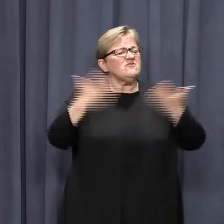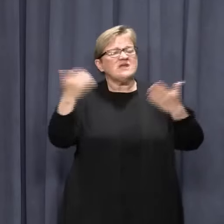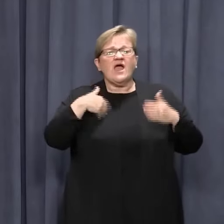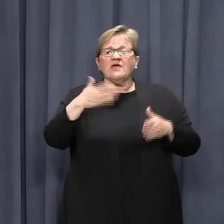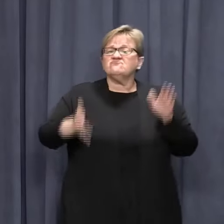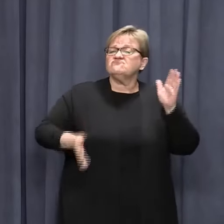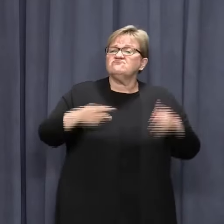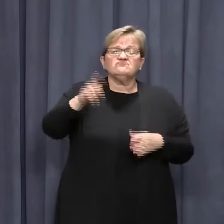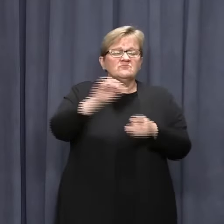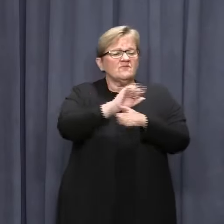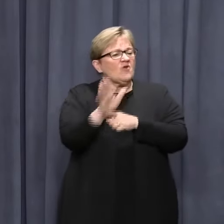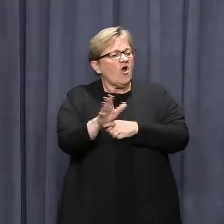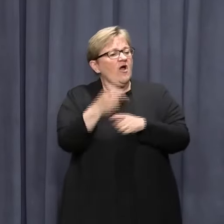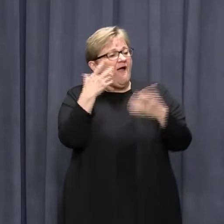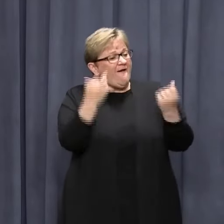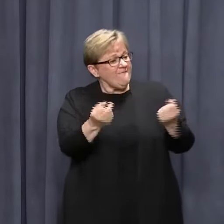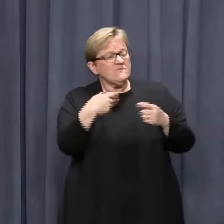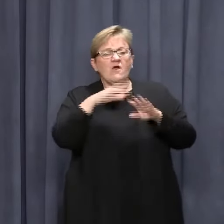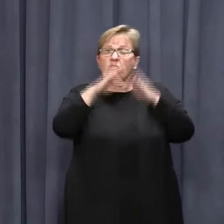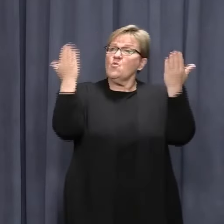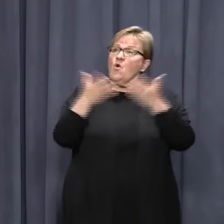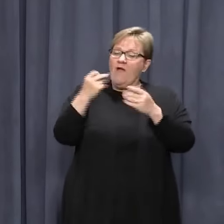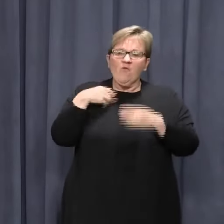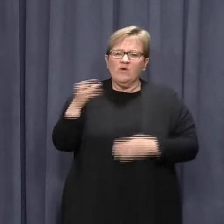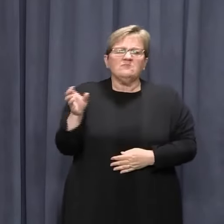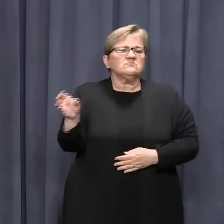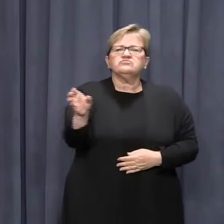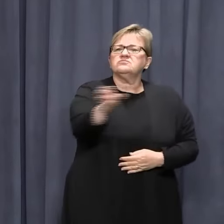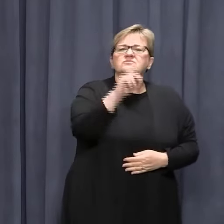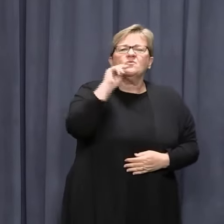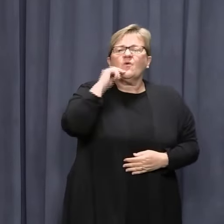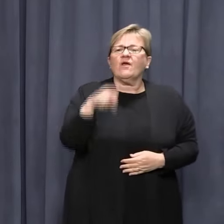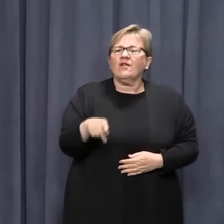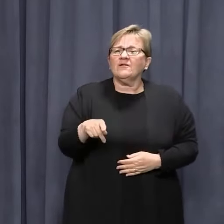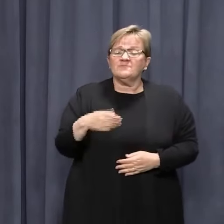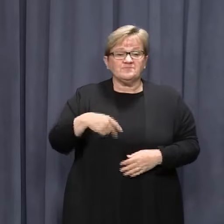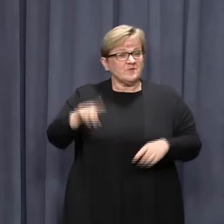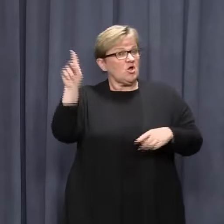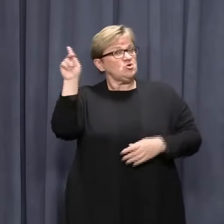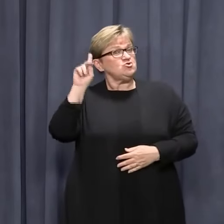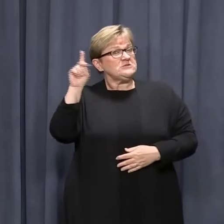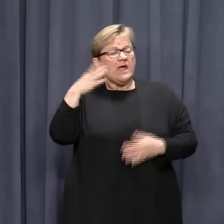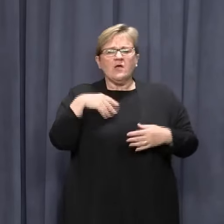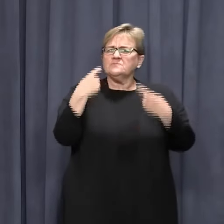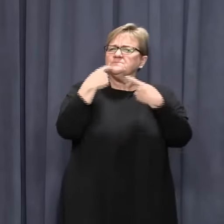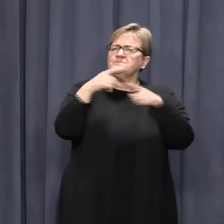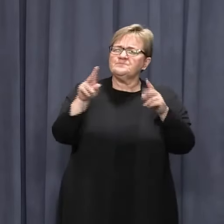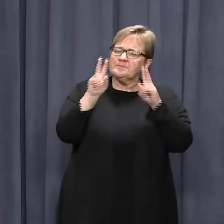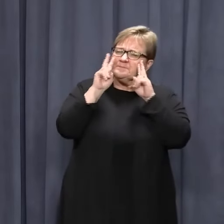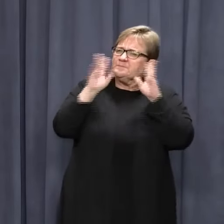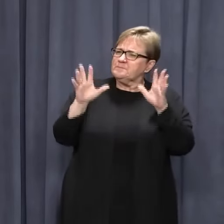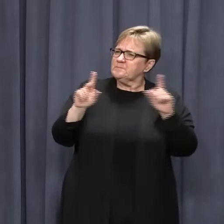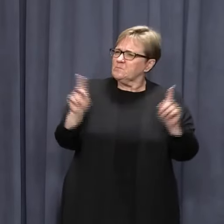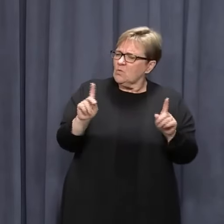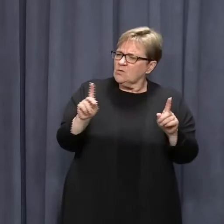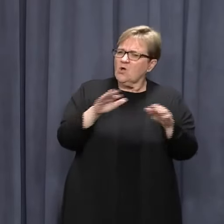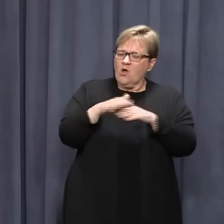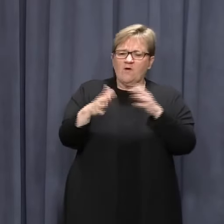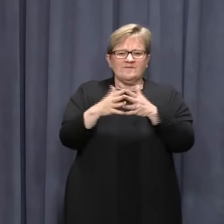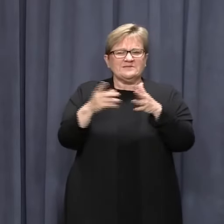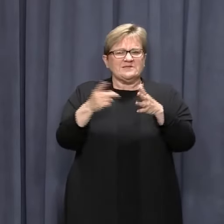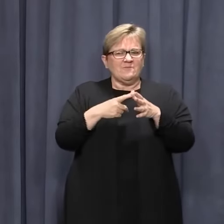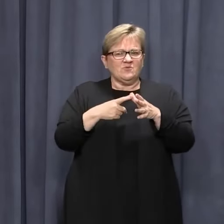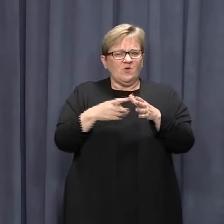while COVID-19 exists in the world. Obviously we are here today to provide some clarity in our controlled border